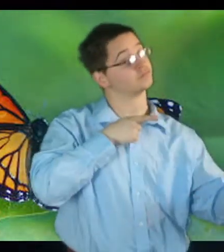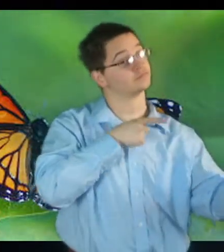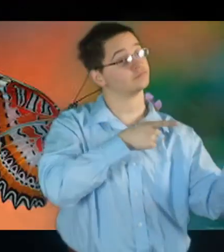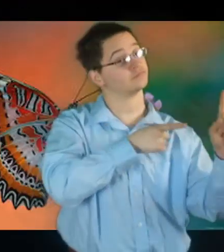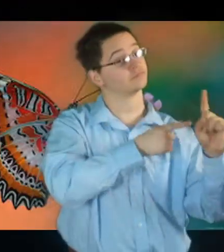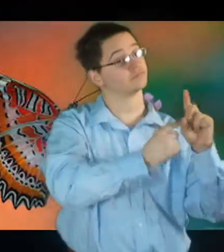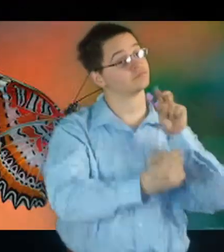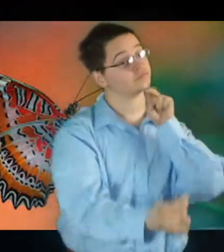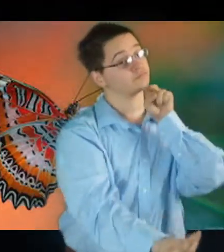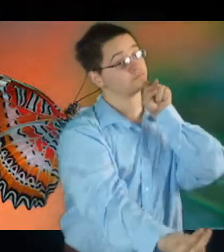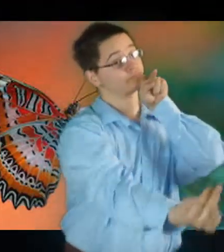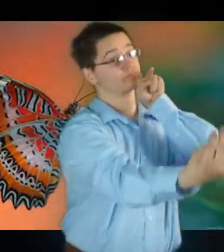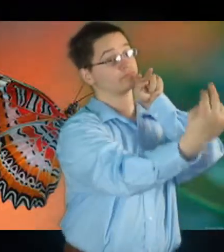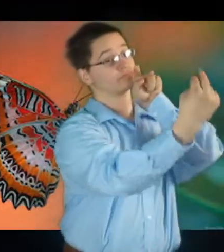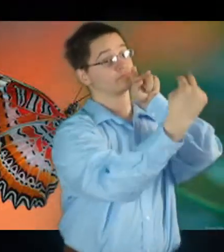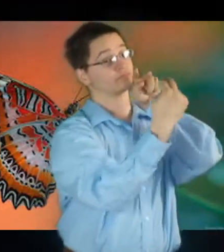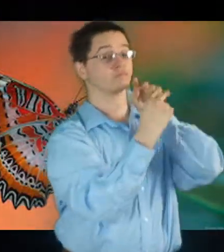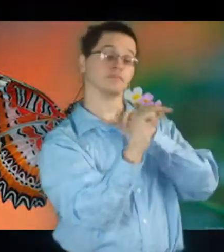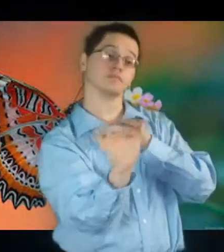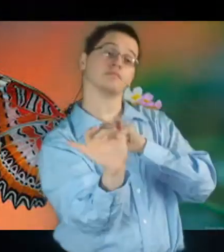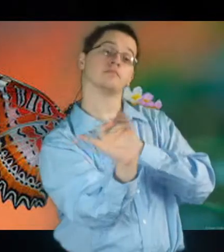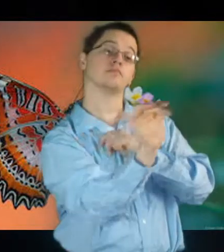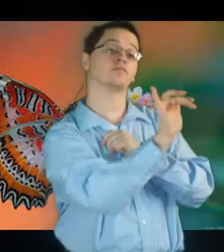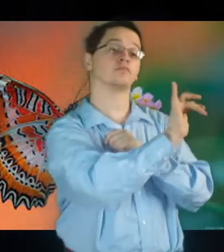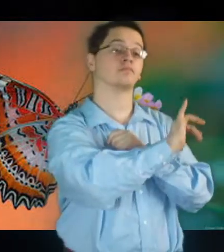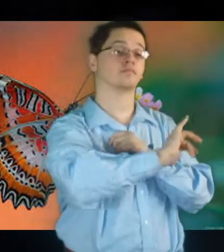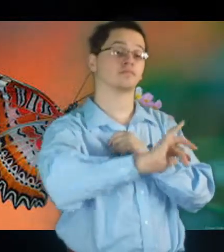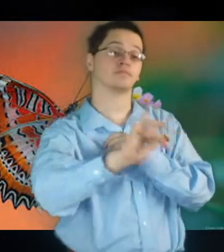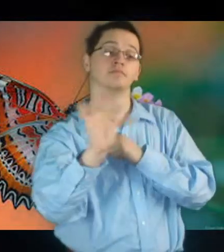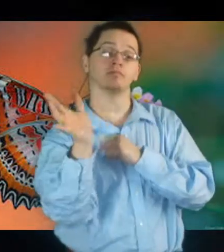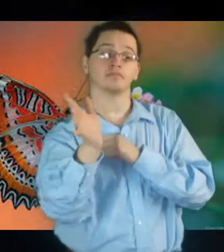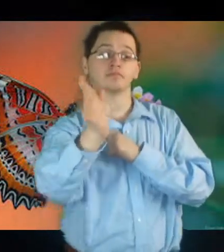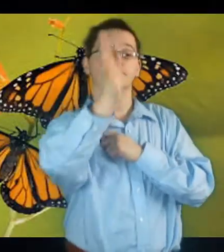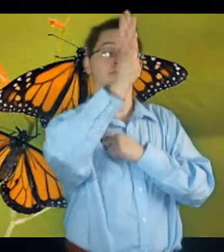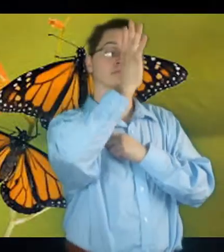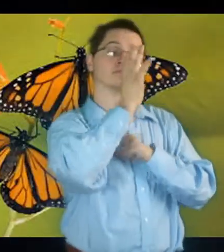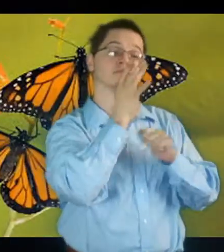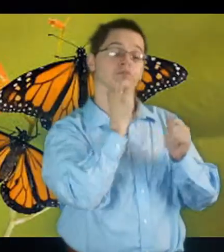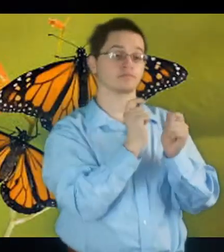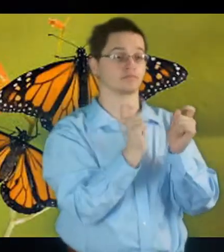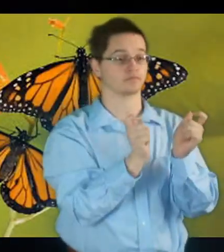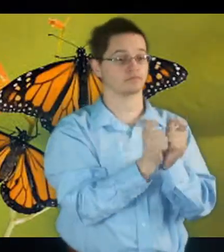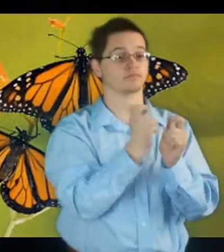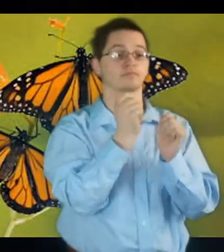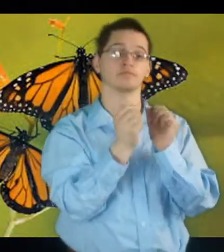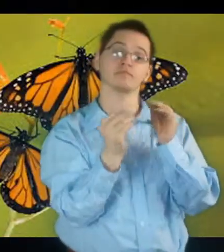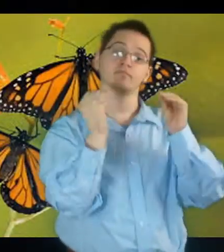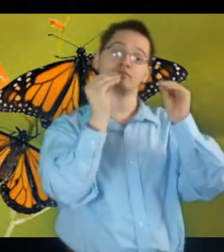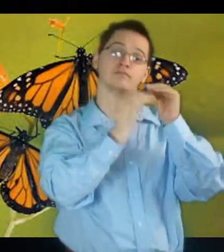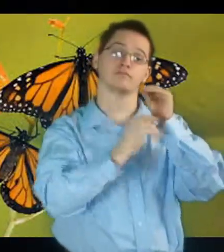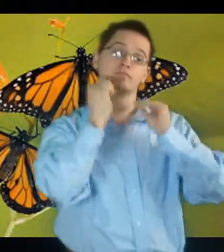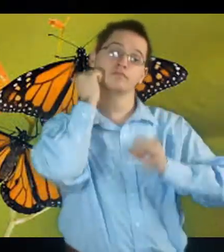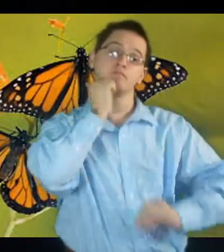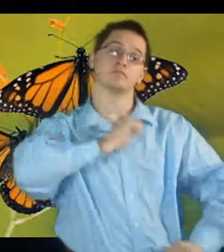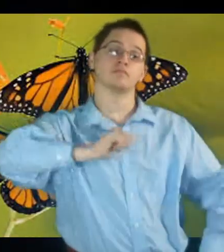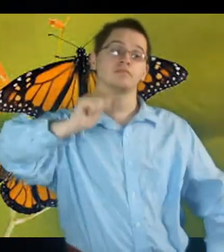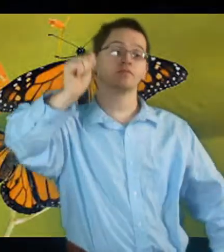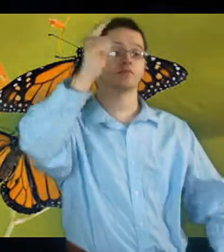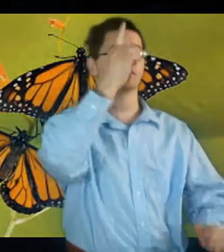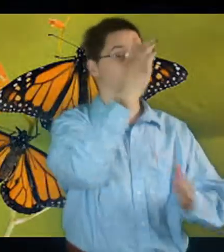She's looking like her mama A little more every day One part